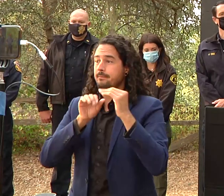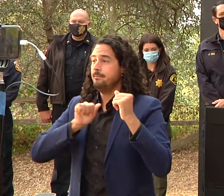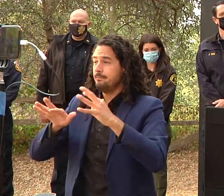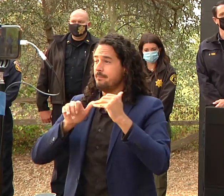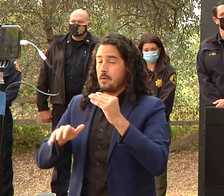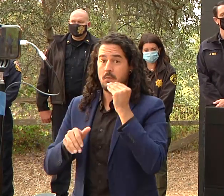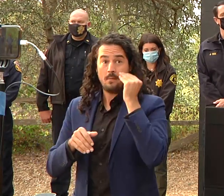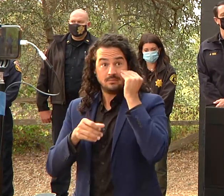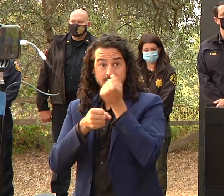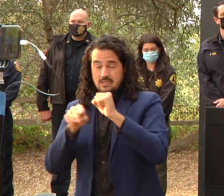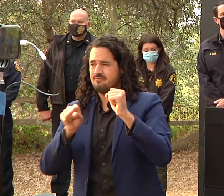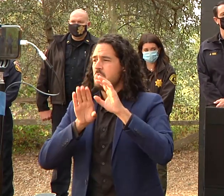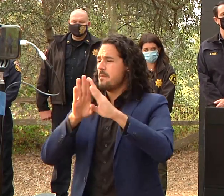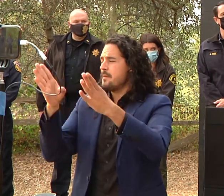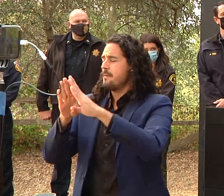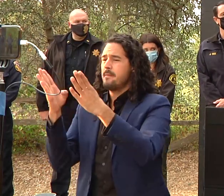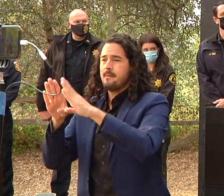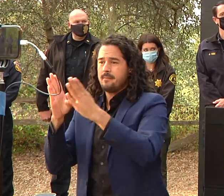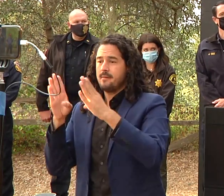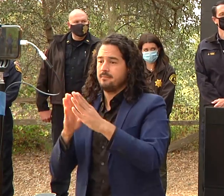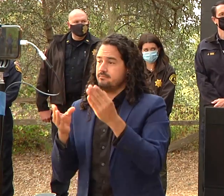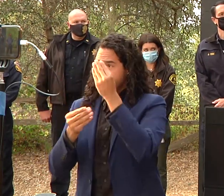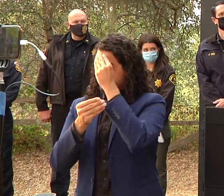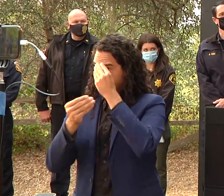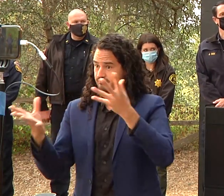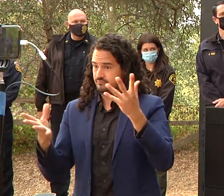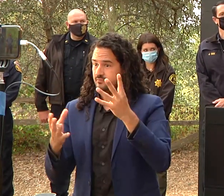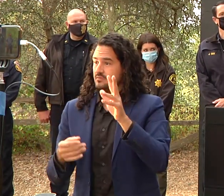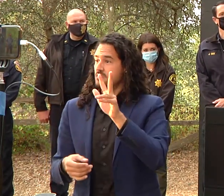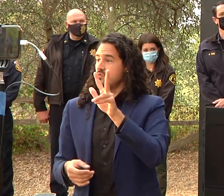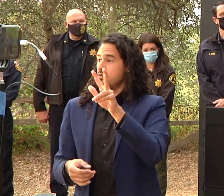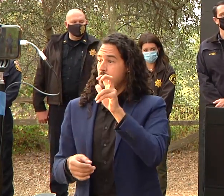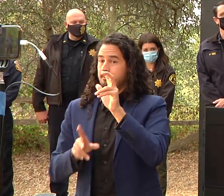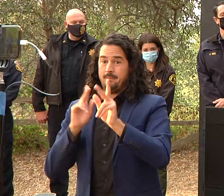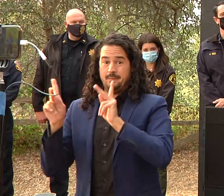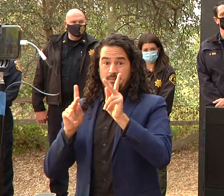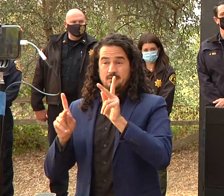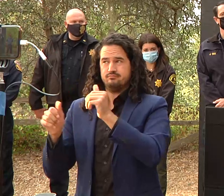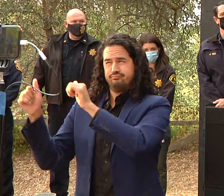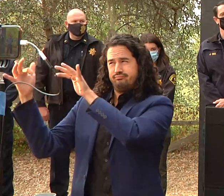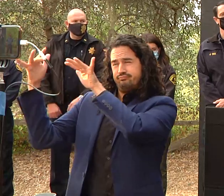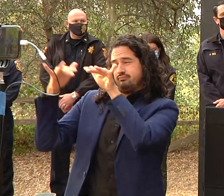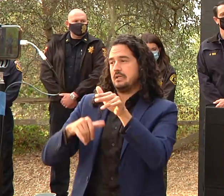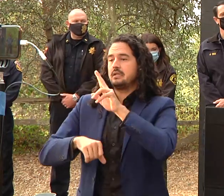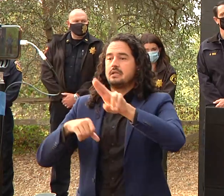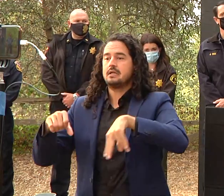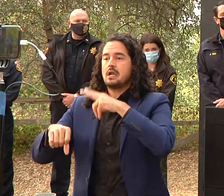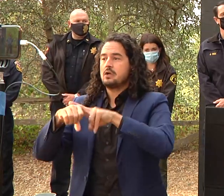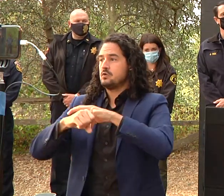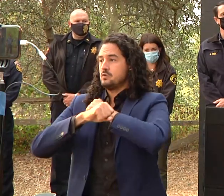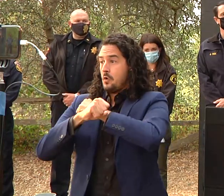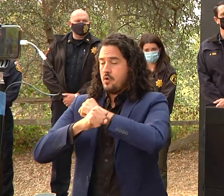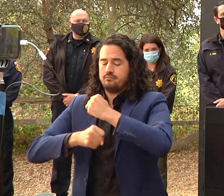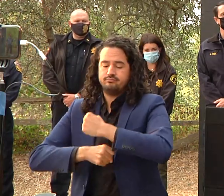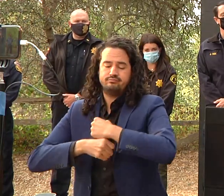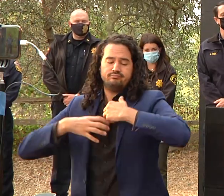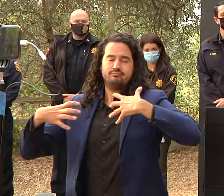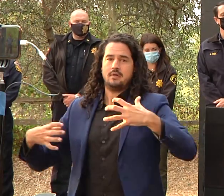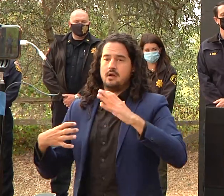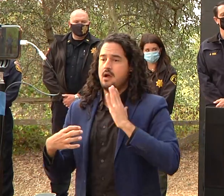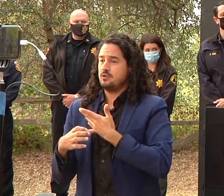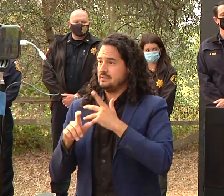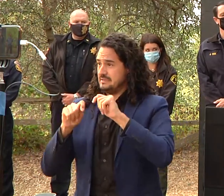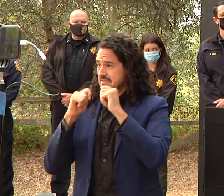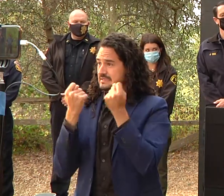brought in nearly 300 men and women from the california national guard to bolster the firefighting efforts and the containment efforts going on on this